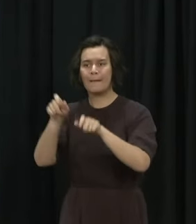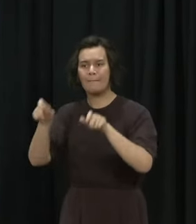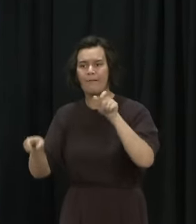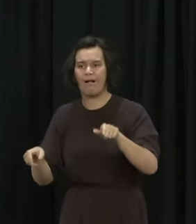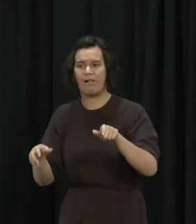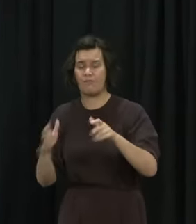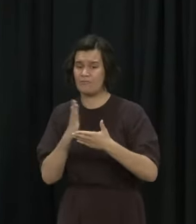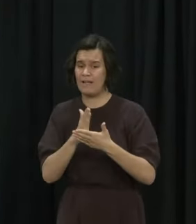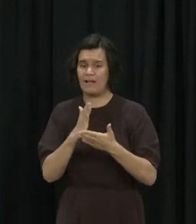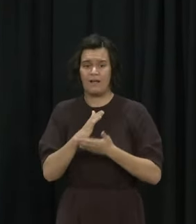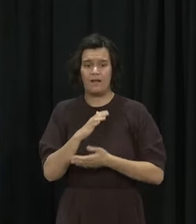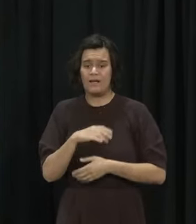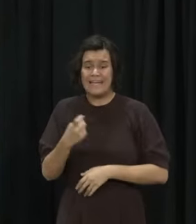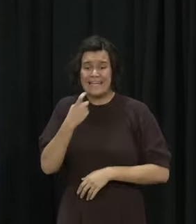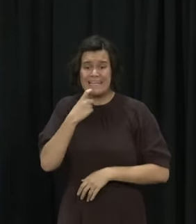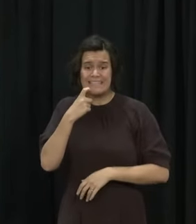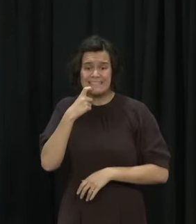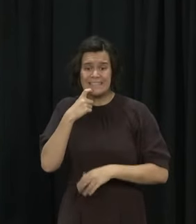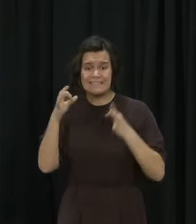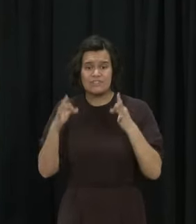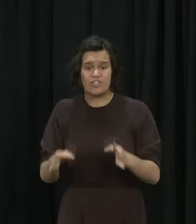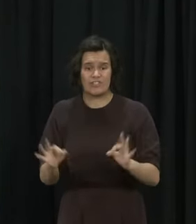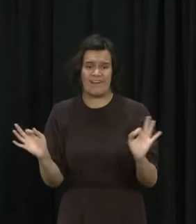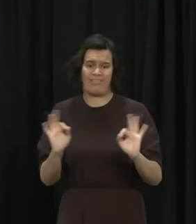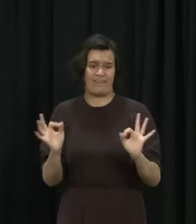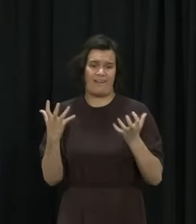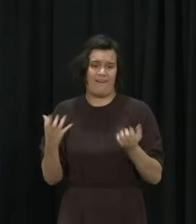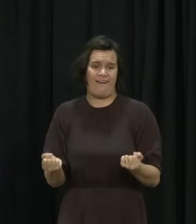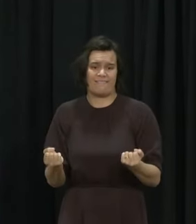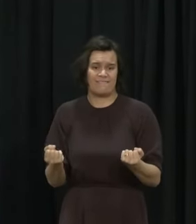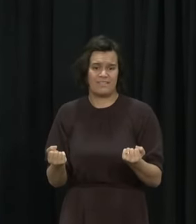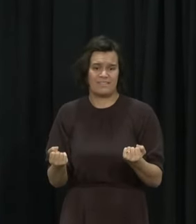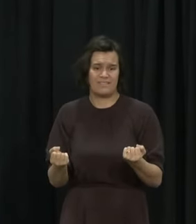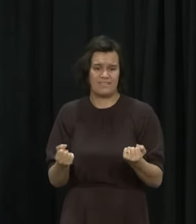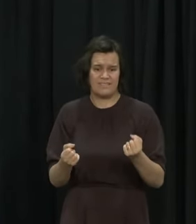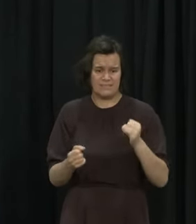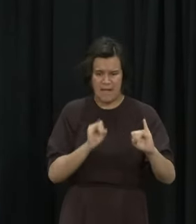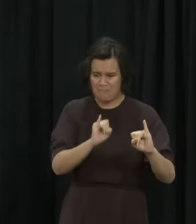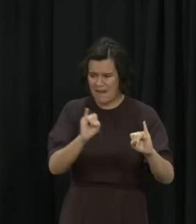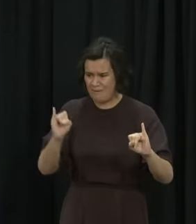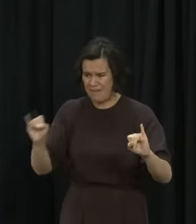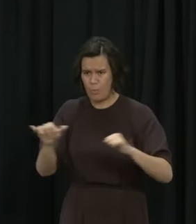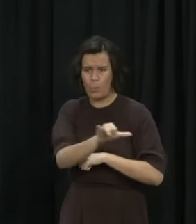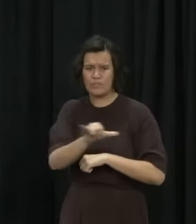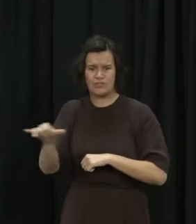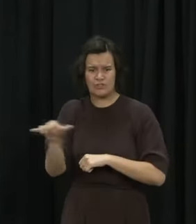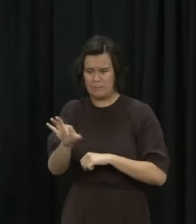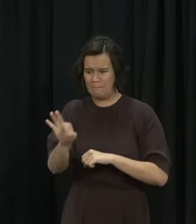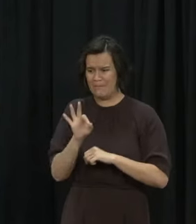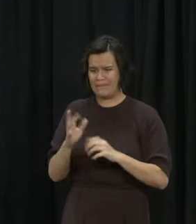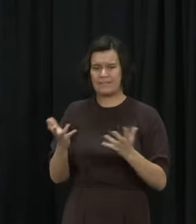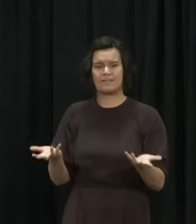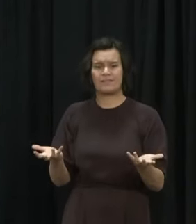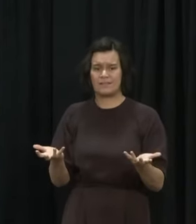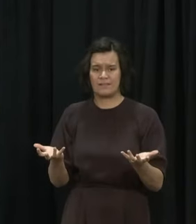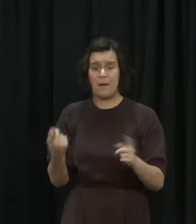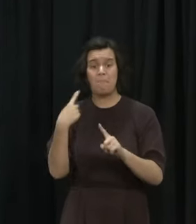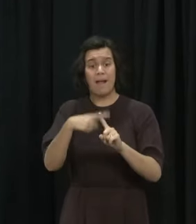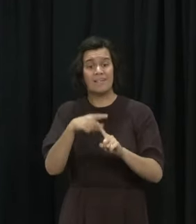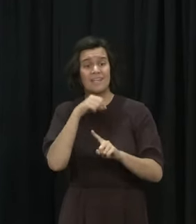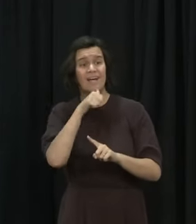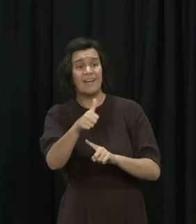in terms of the economic effect we do know that there is an economic cost to restrictions at the border but again,